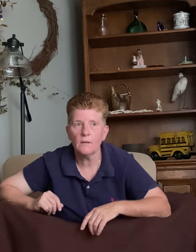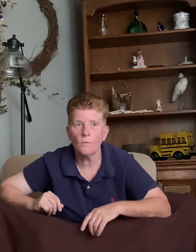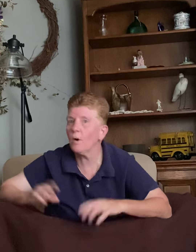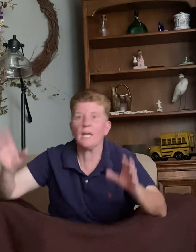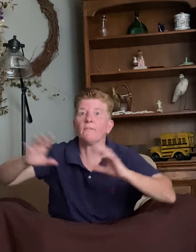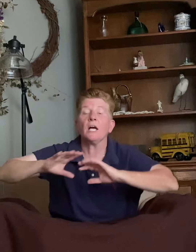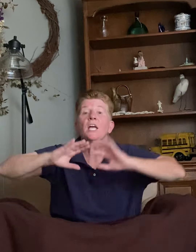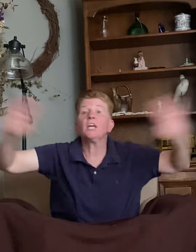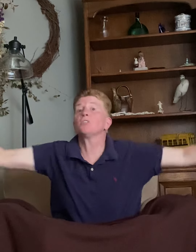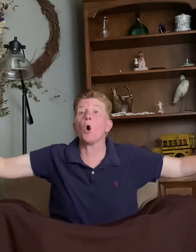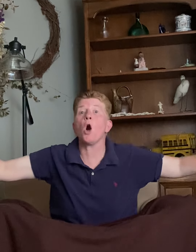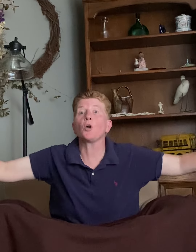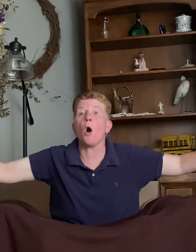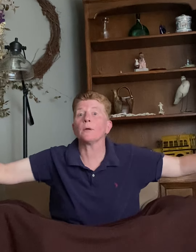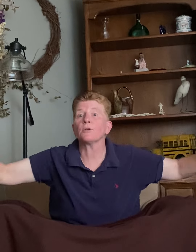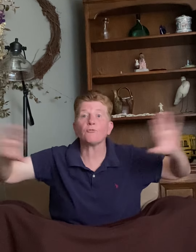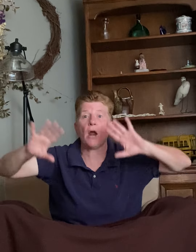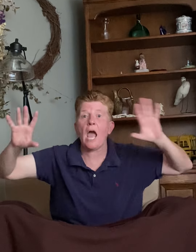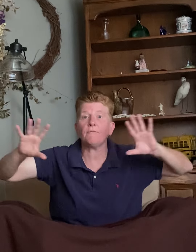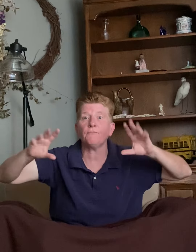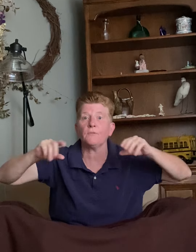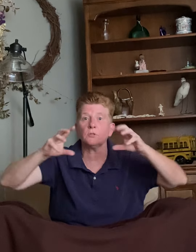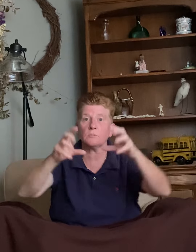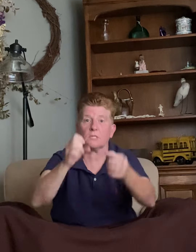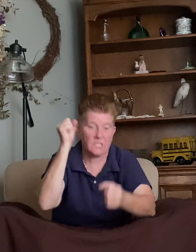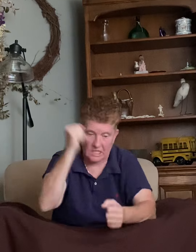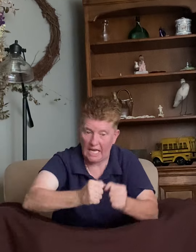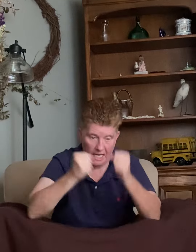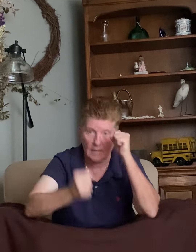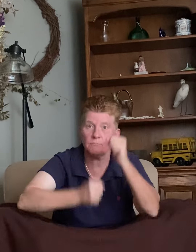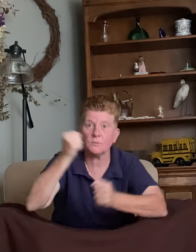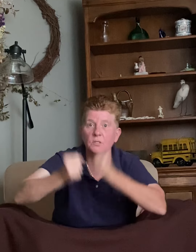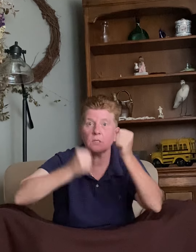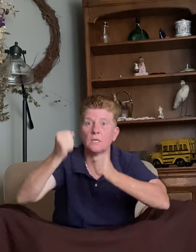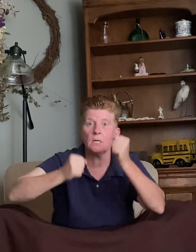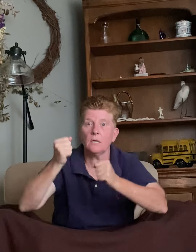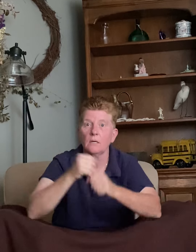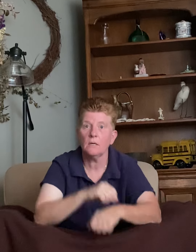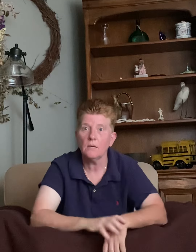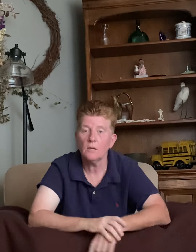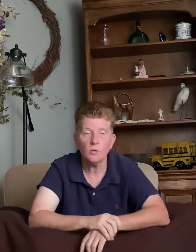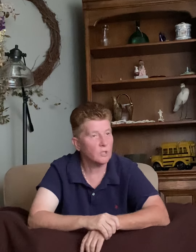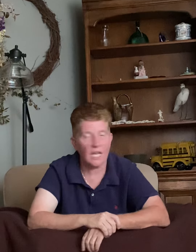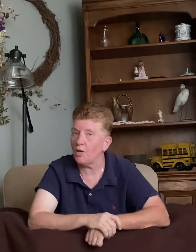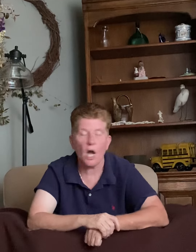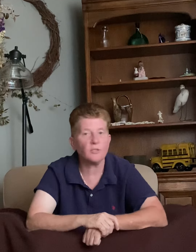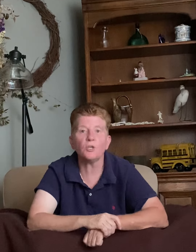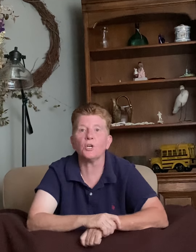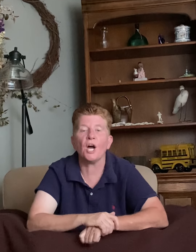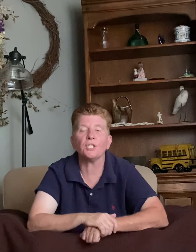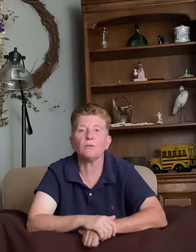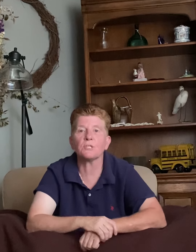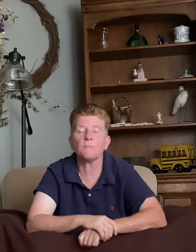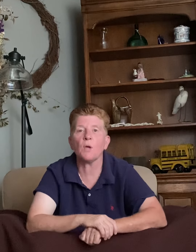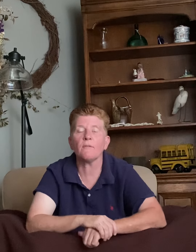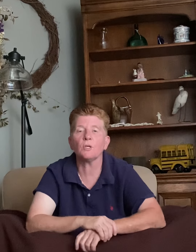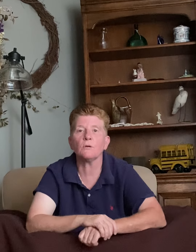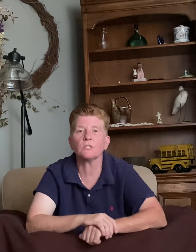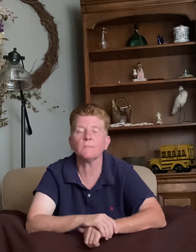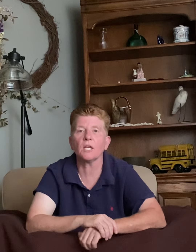Whatever. It's all gone. Craft, stamps. What if I need to use it? They're not, you're not using them, you haven't used them, they're